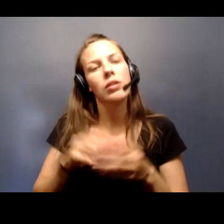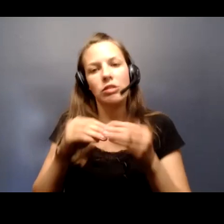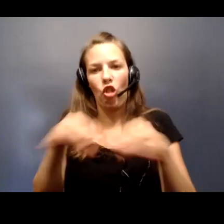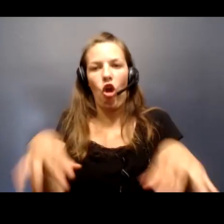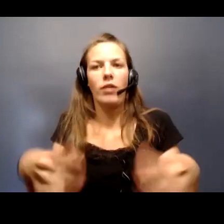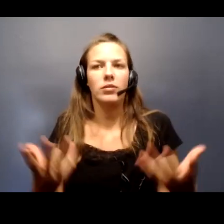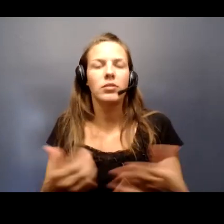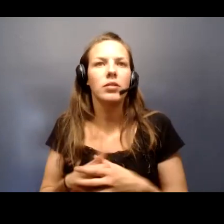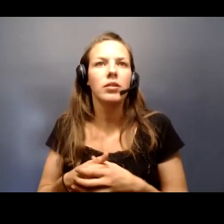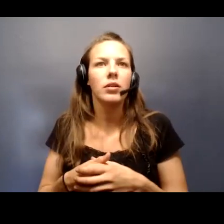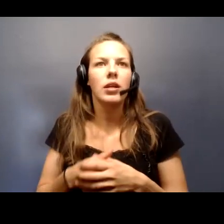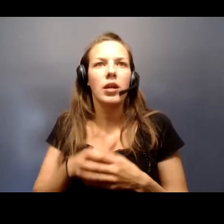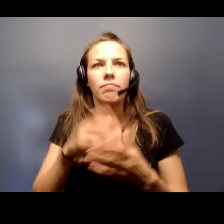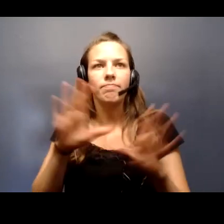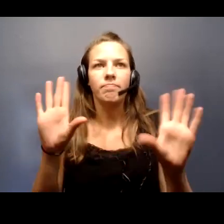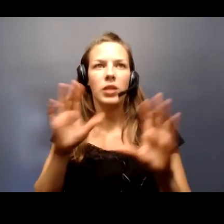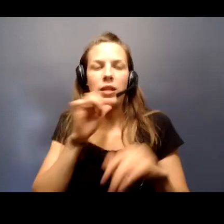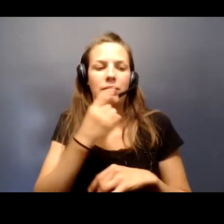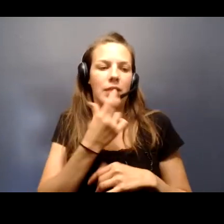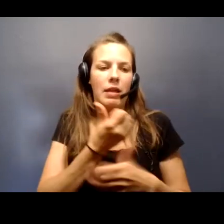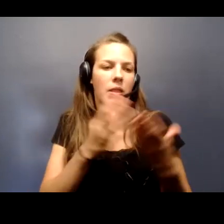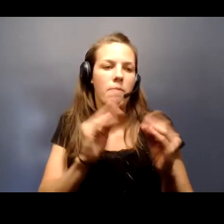And I won't say anything more about that.